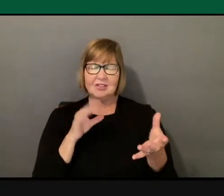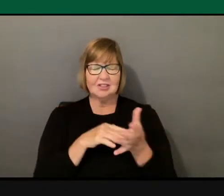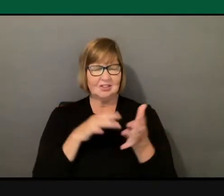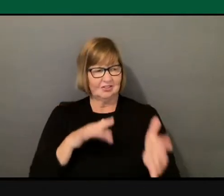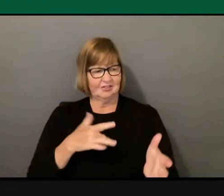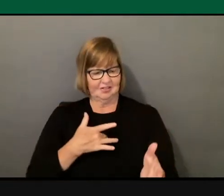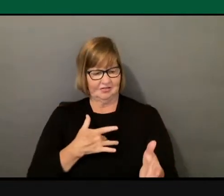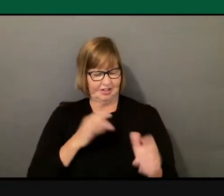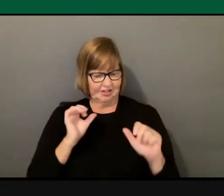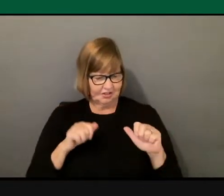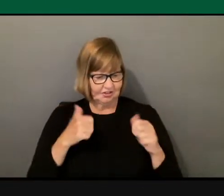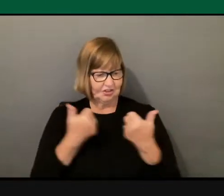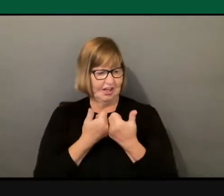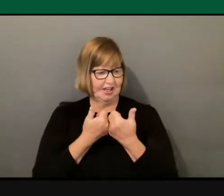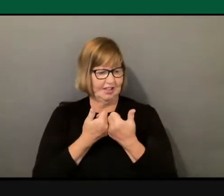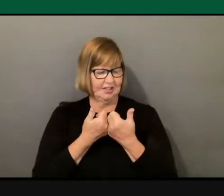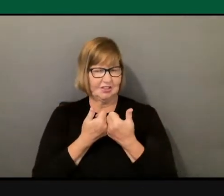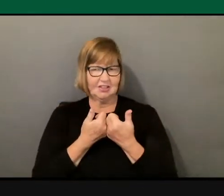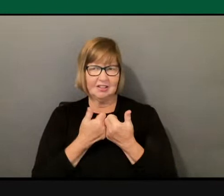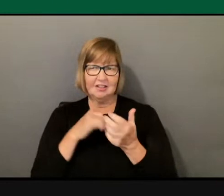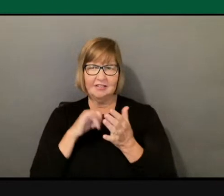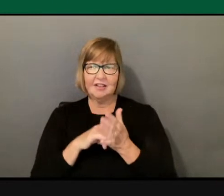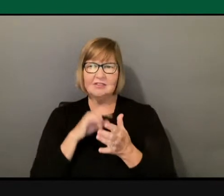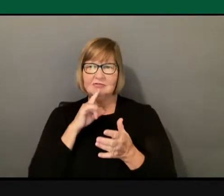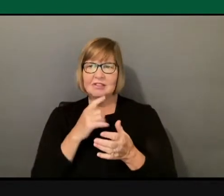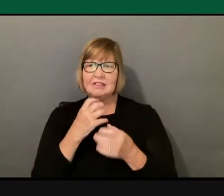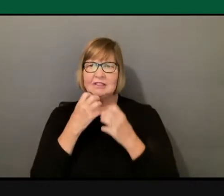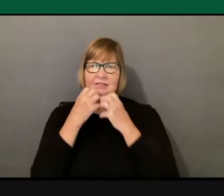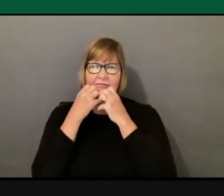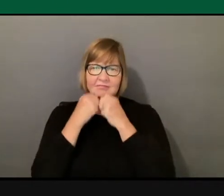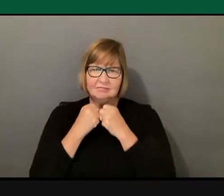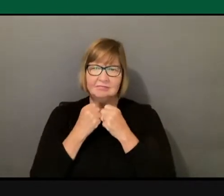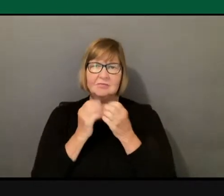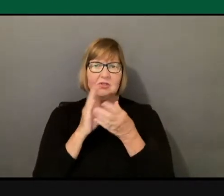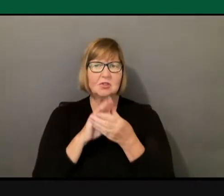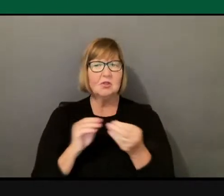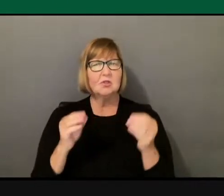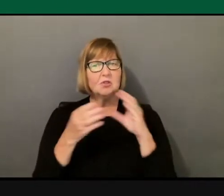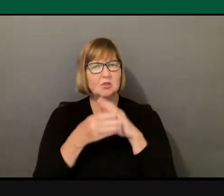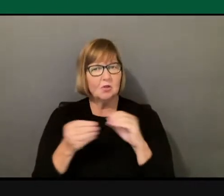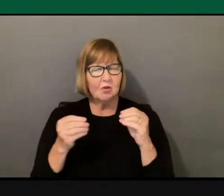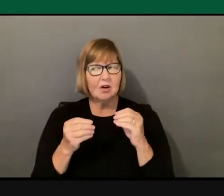really dear categories, right, for them. These are dear stories and the ways that they've been taught.